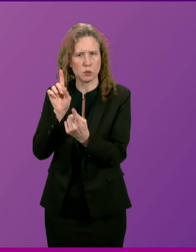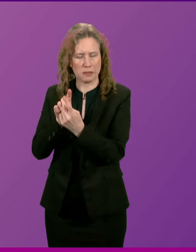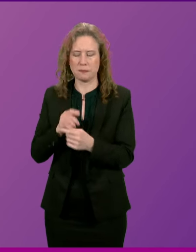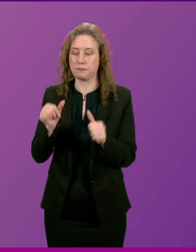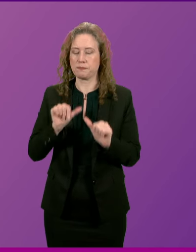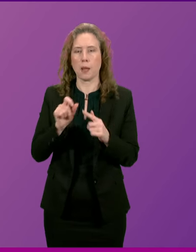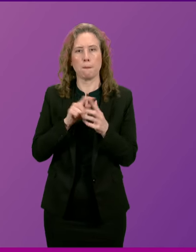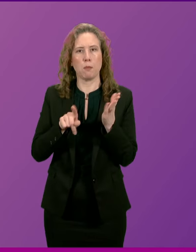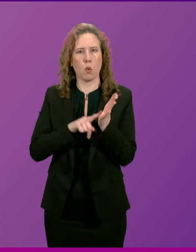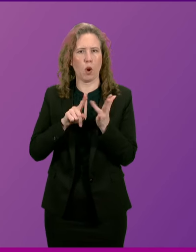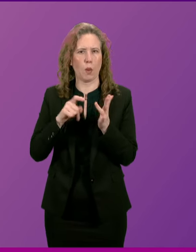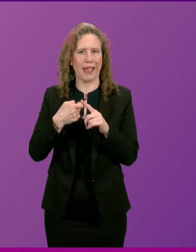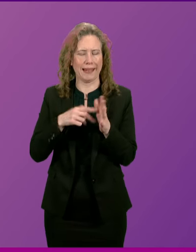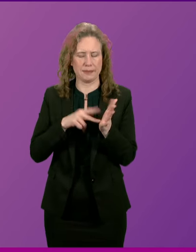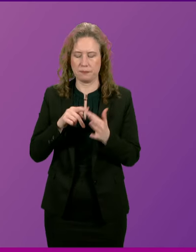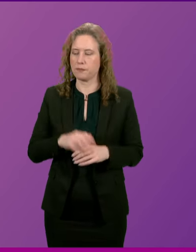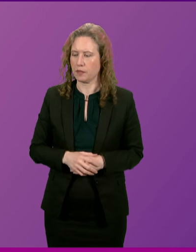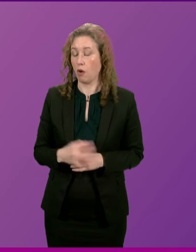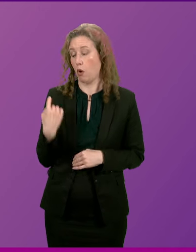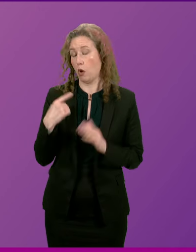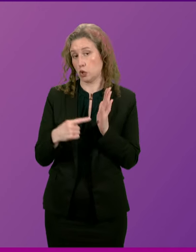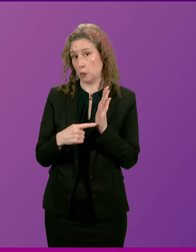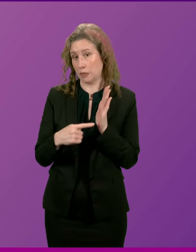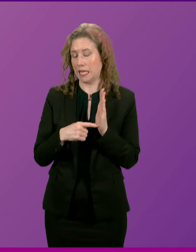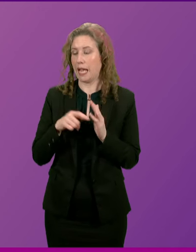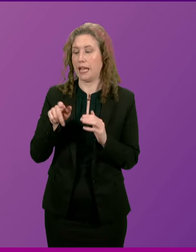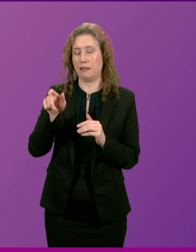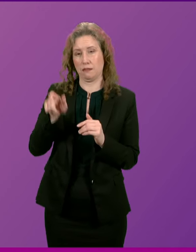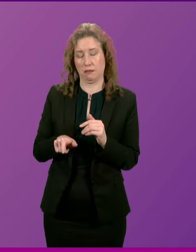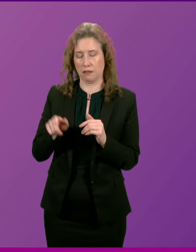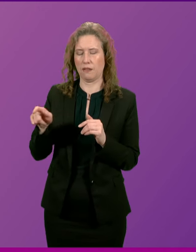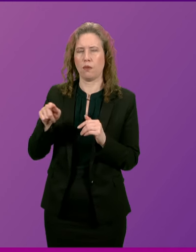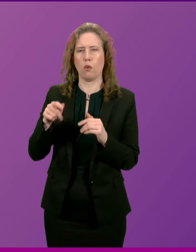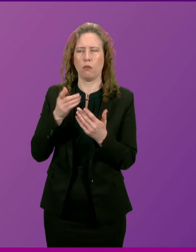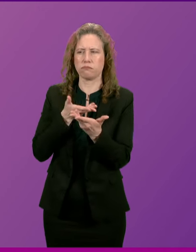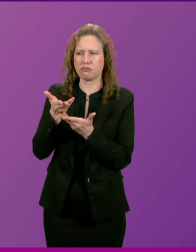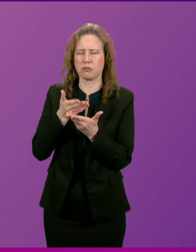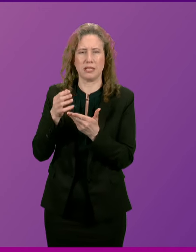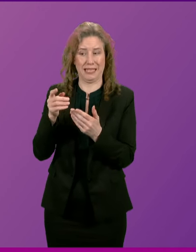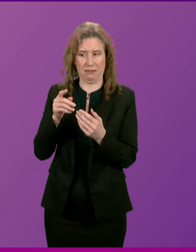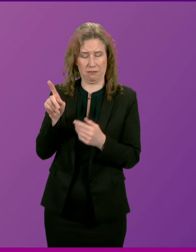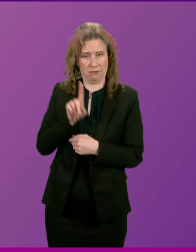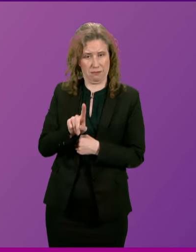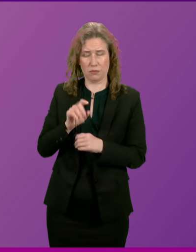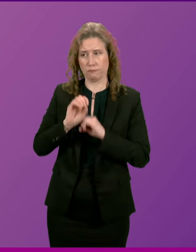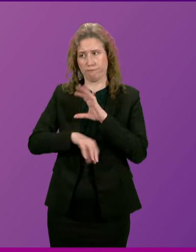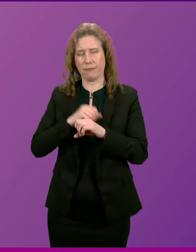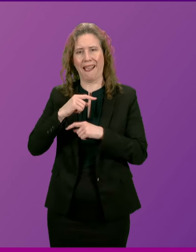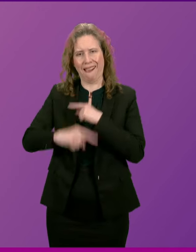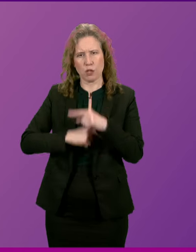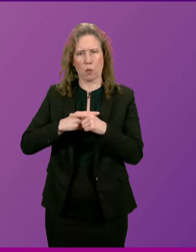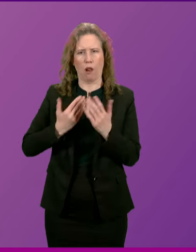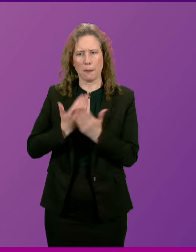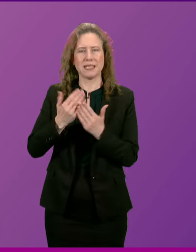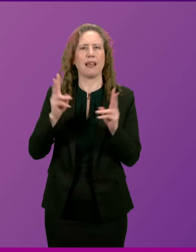Thank you, Presiding Officer. On Tuesday, the Cabinet Secretary for Social Justice stood where the Deputy First Minister is and delivered the annual update on progress